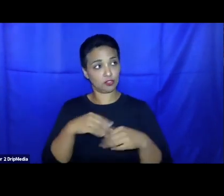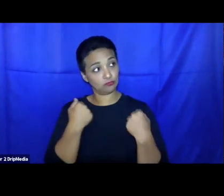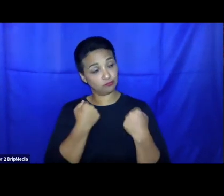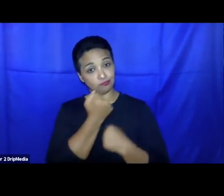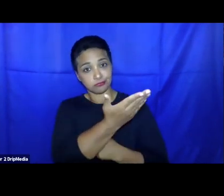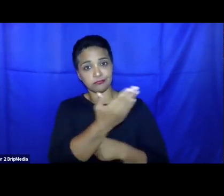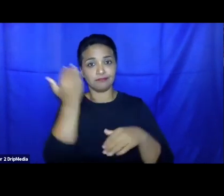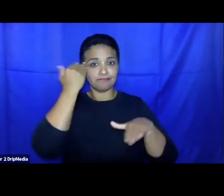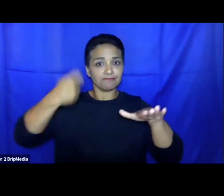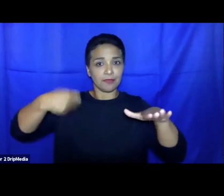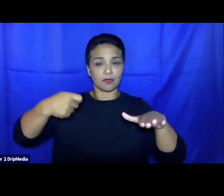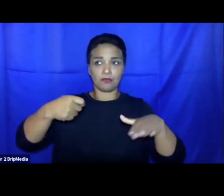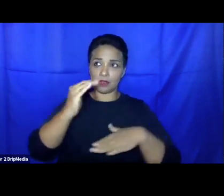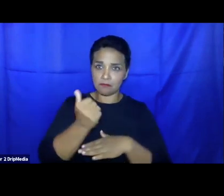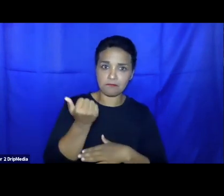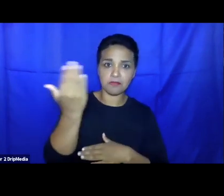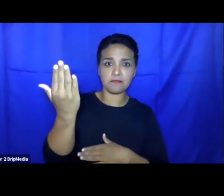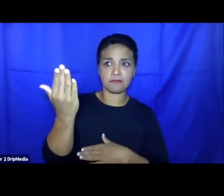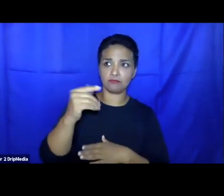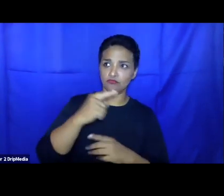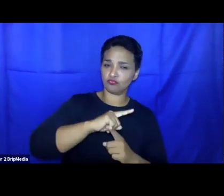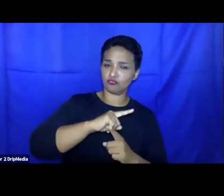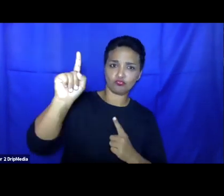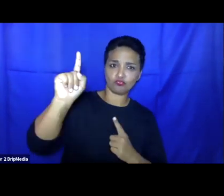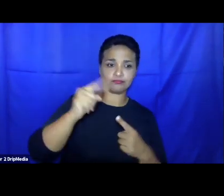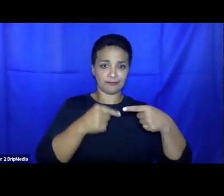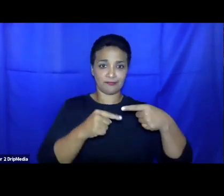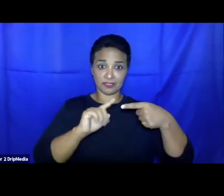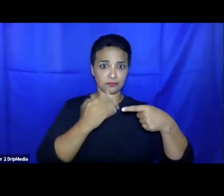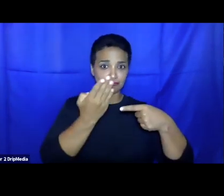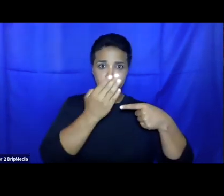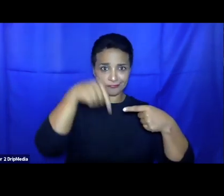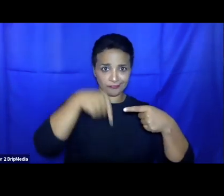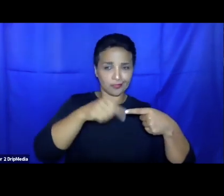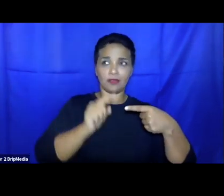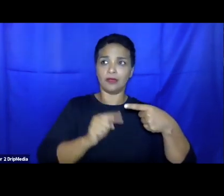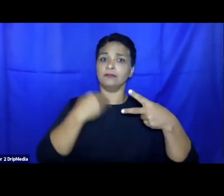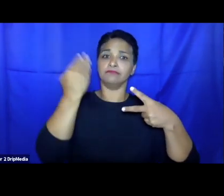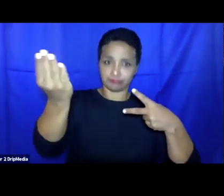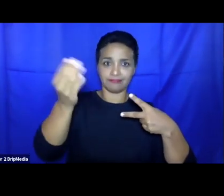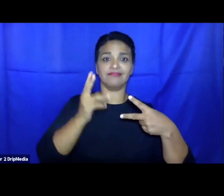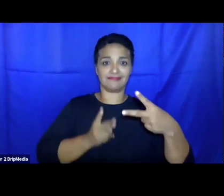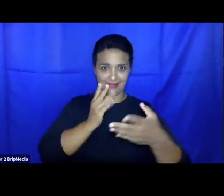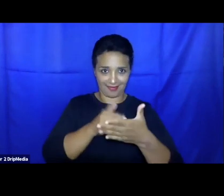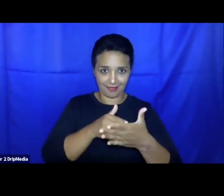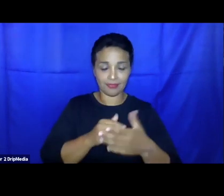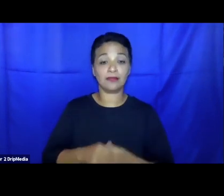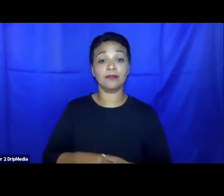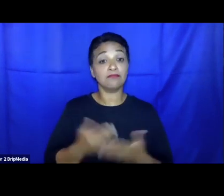Federal Court of Appeal, and I, anybody's guess what will happen. But suffice to say that in the interim, Canada has